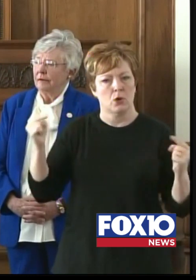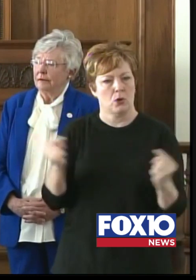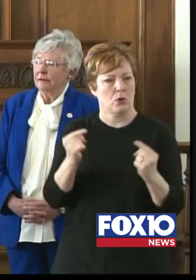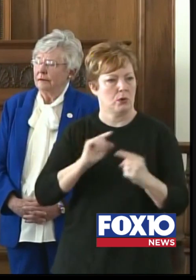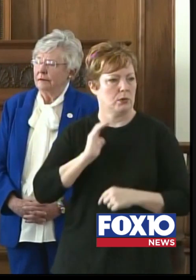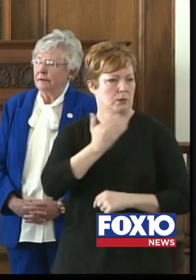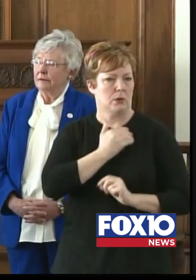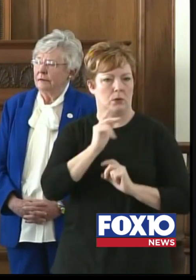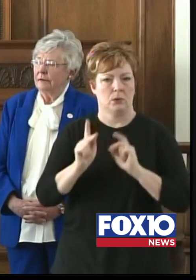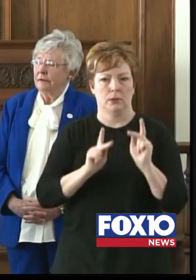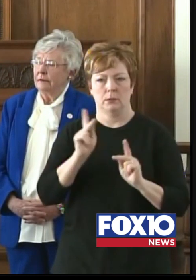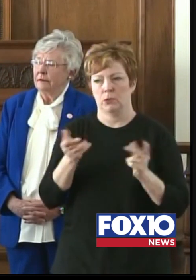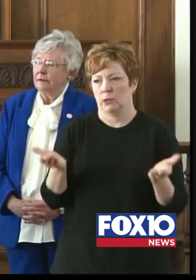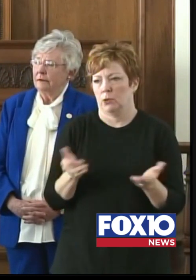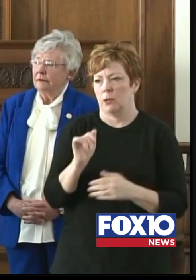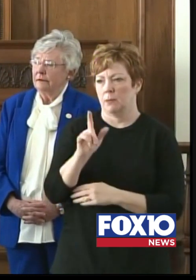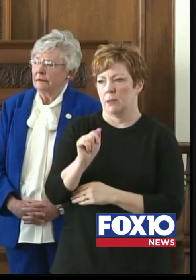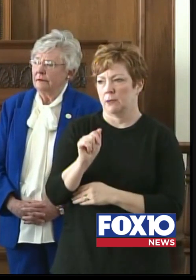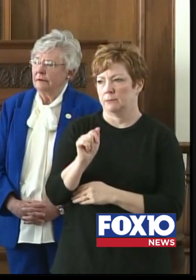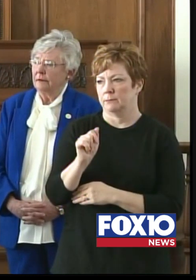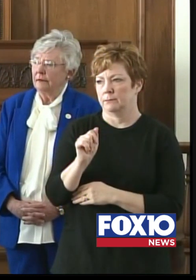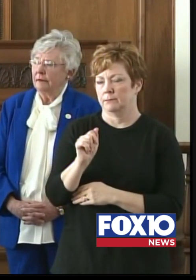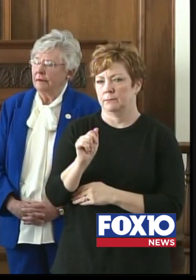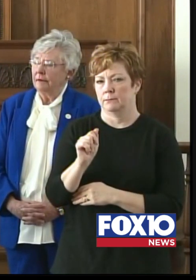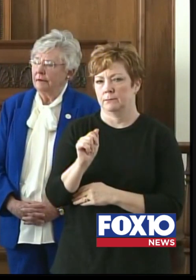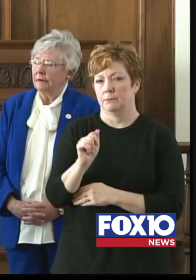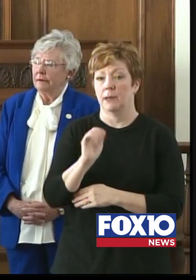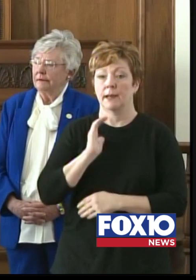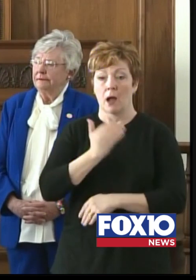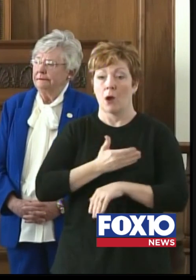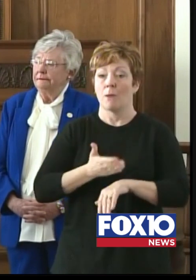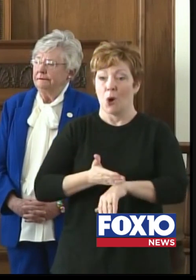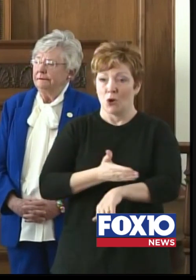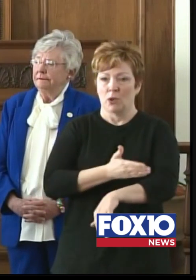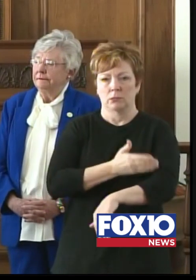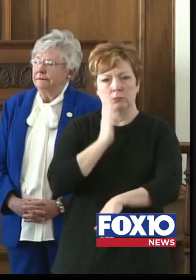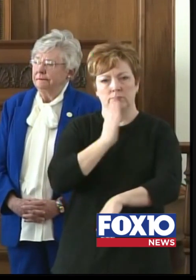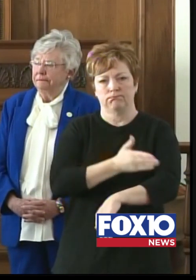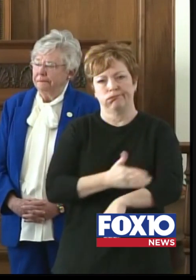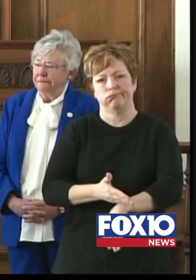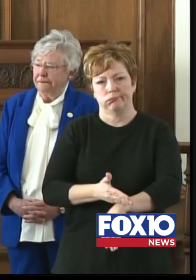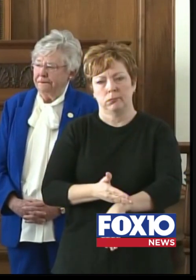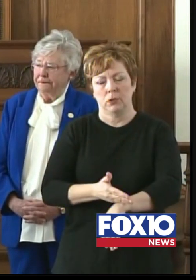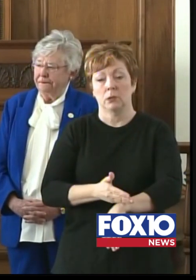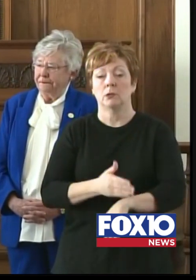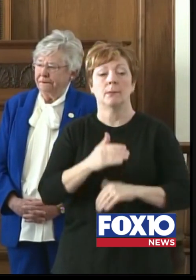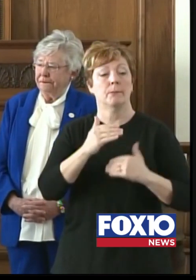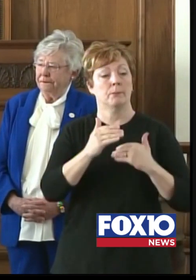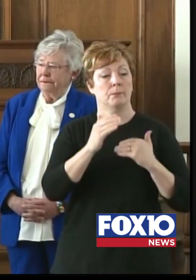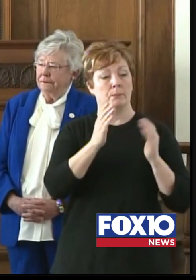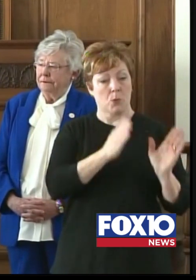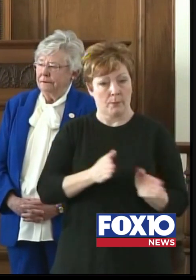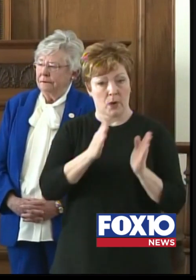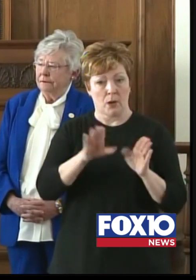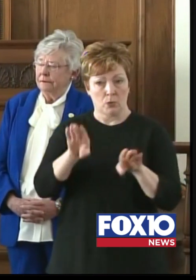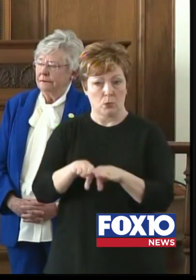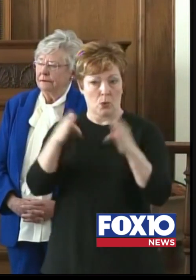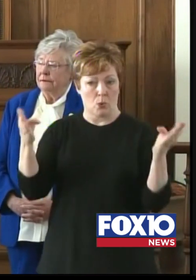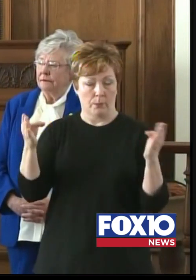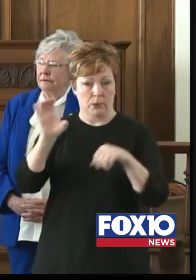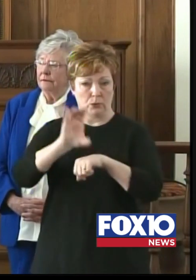neighbors and set Alabama's progress back as we prepare to reopen places of worship in the future. The